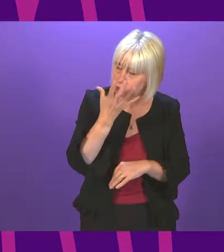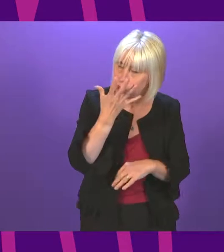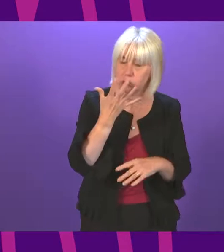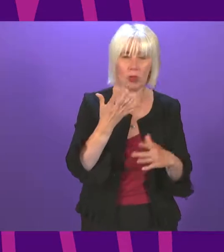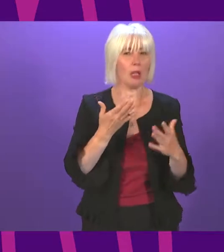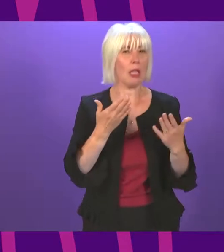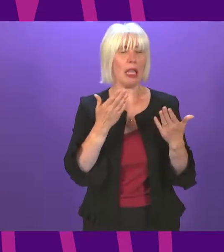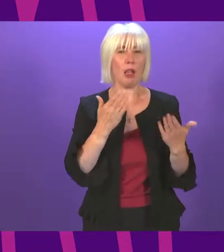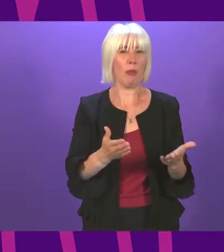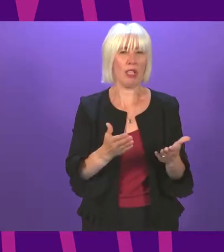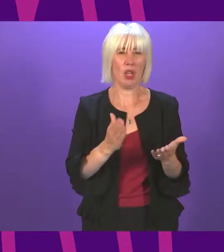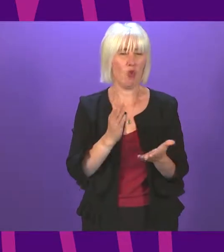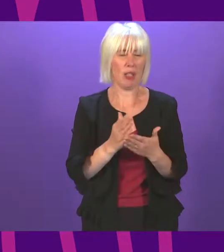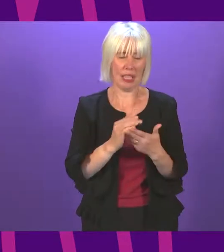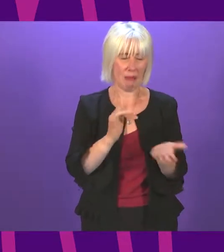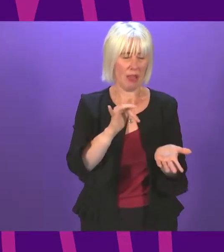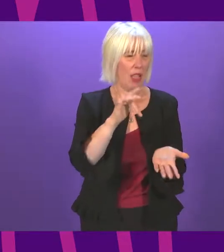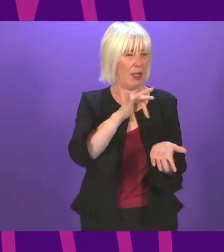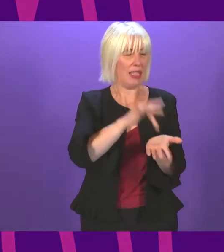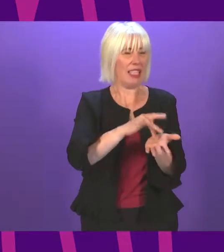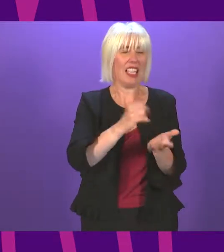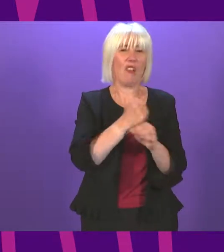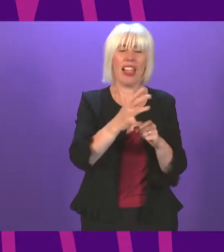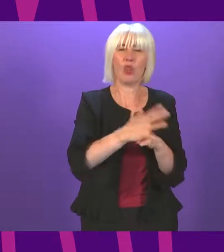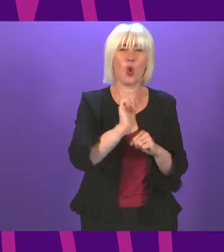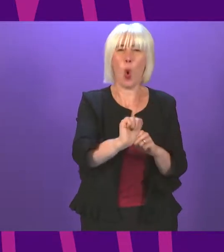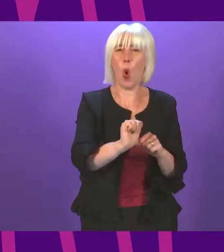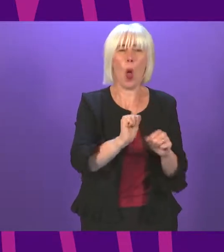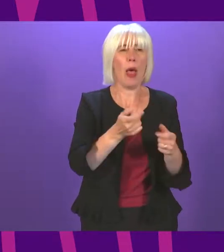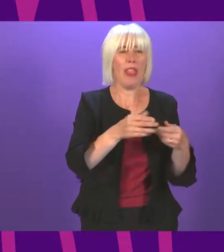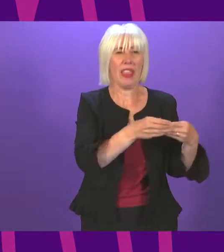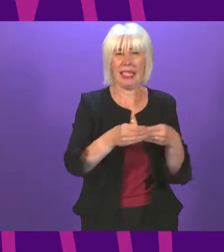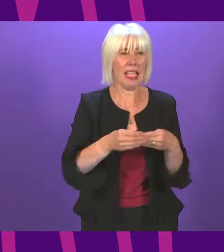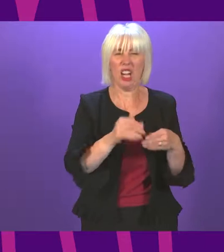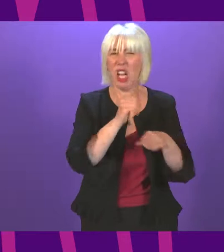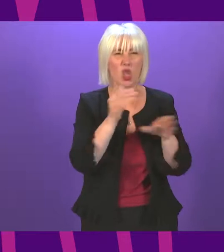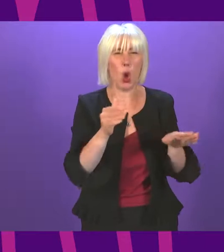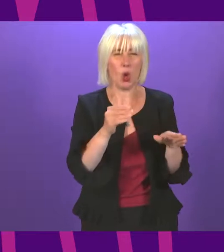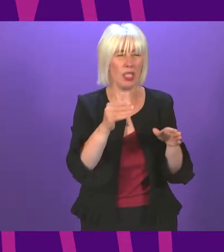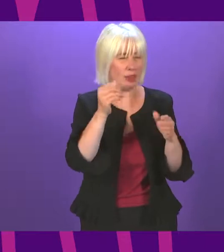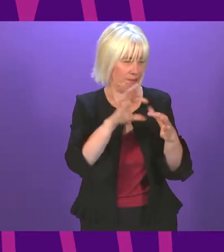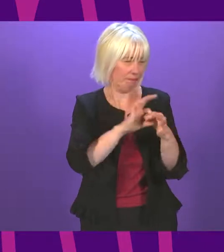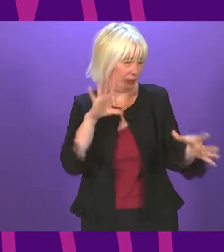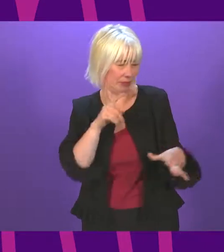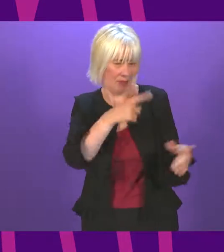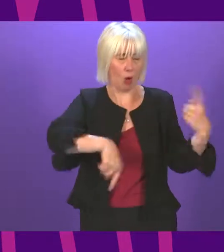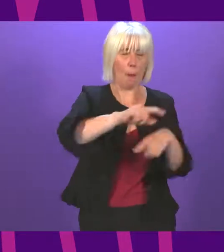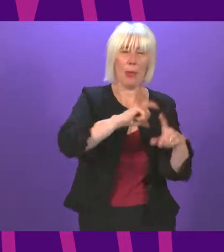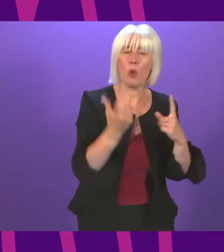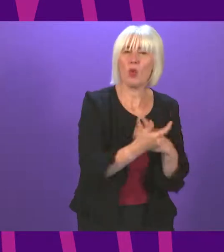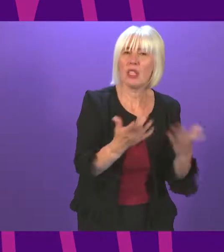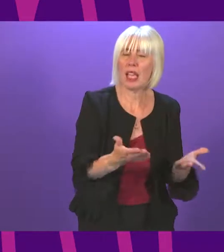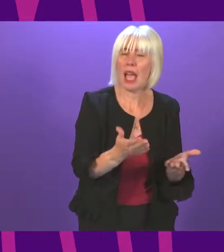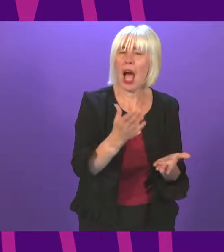by an out-of-touch city leader. You're right, First Minister, that is ridiculous. Instead, I want them to see